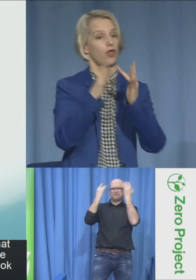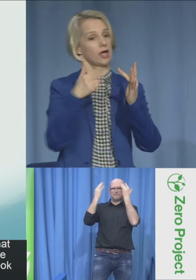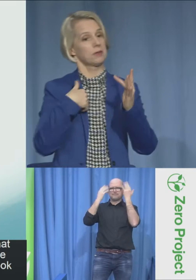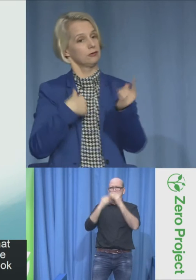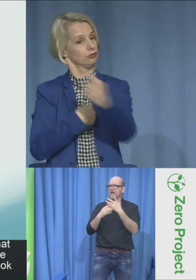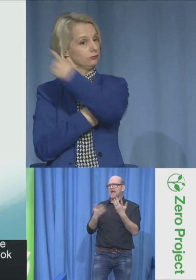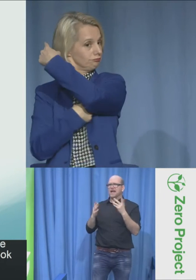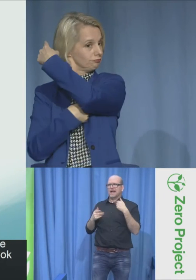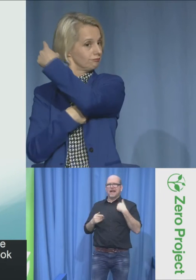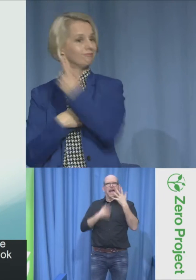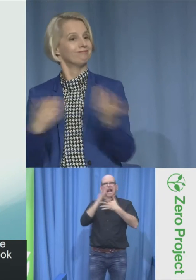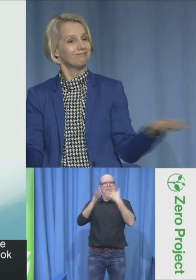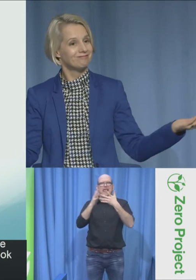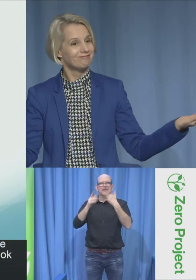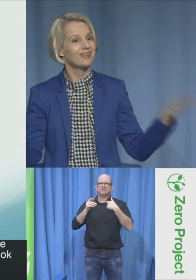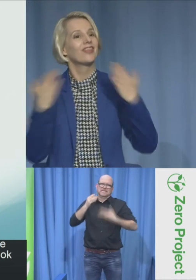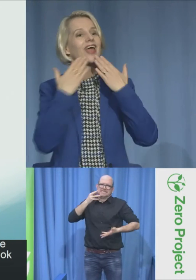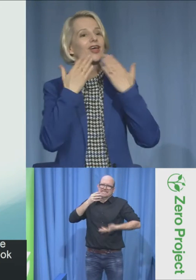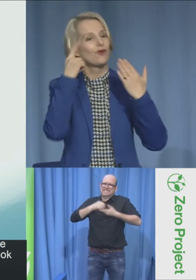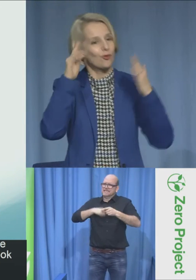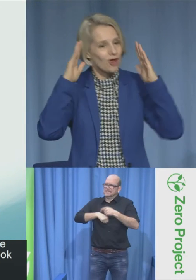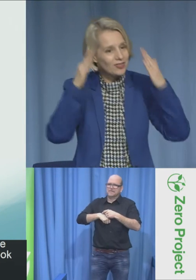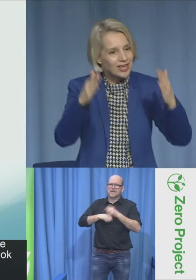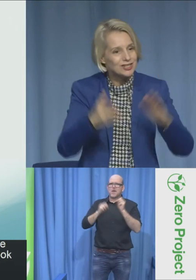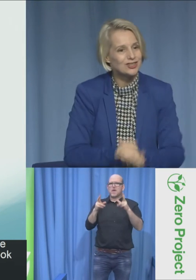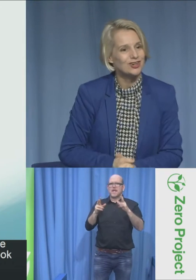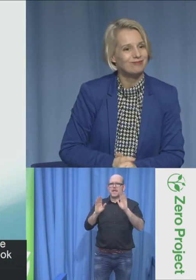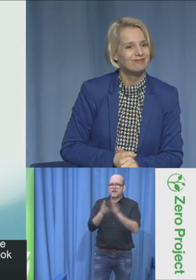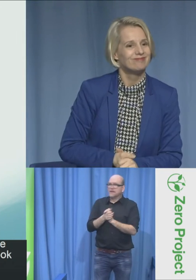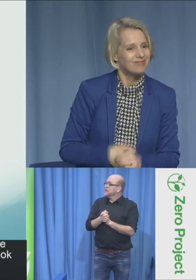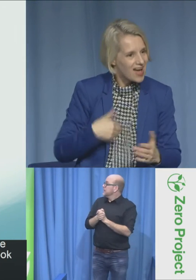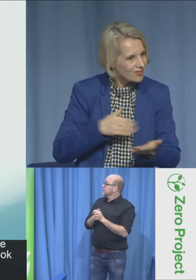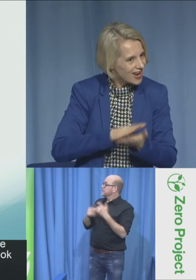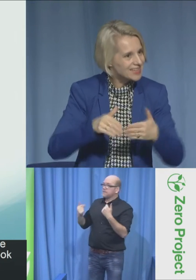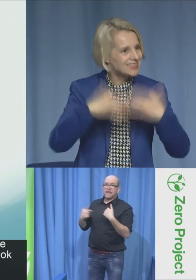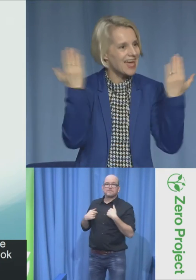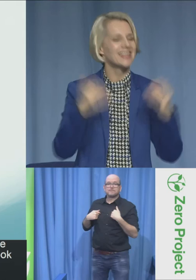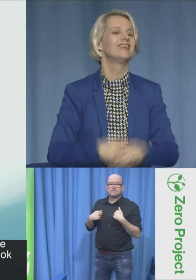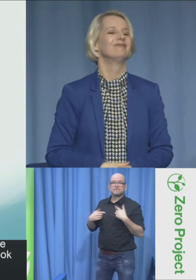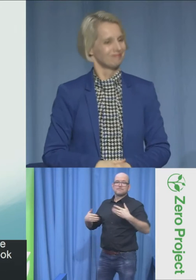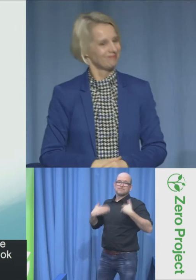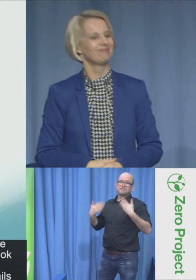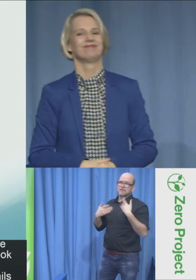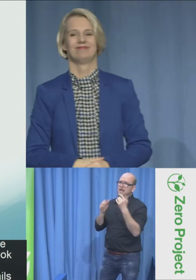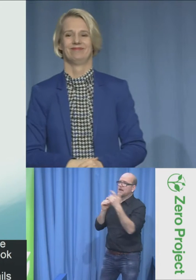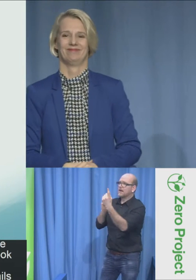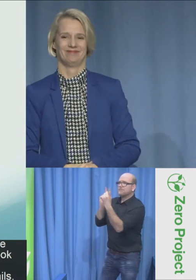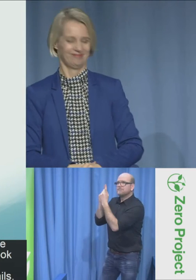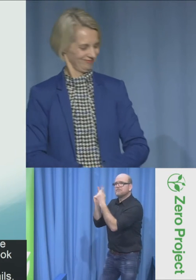If you would like to contact me, here are my details. Thank you very much for your attention. Have a nice day.